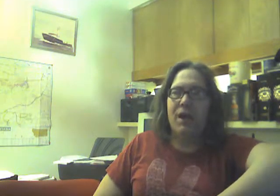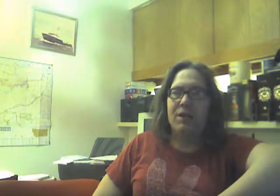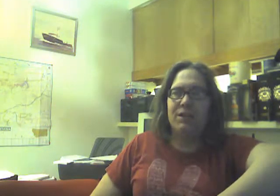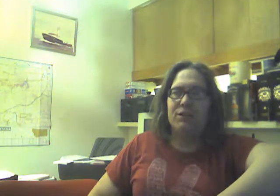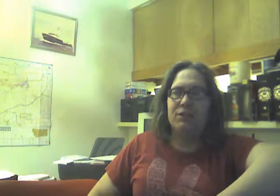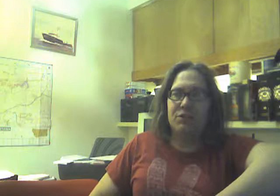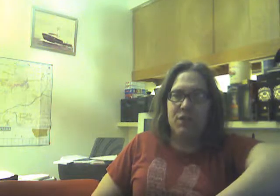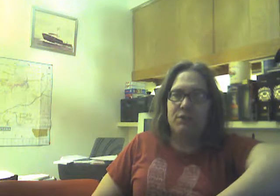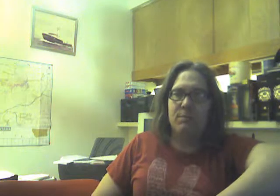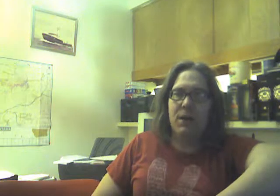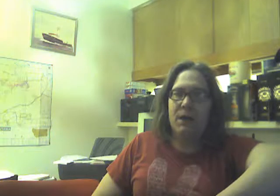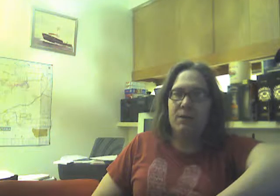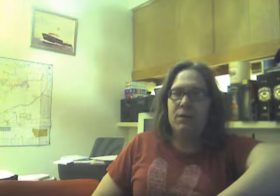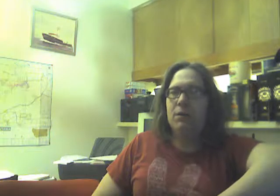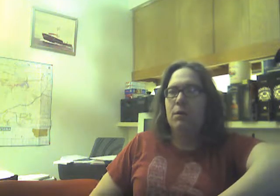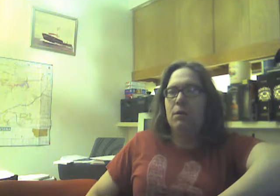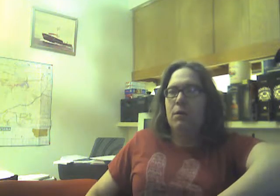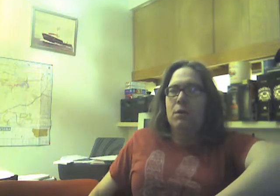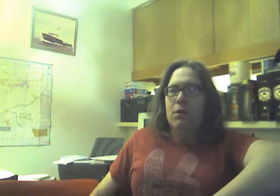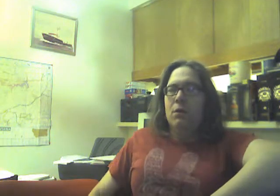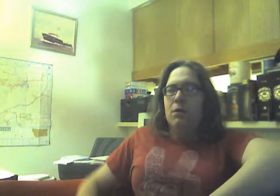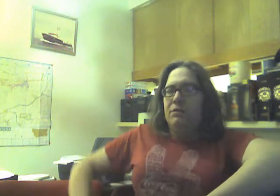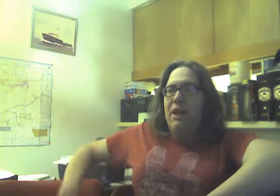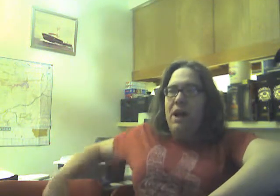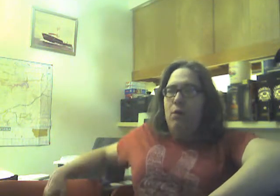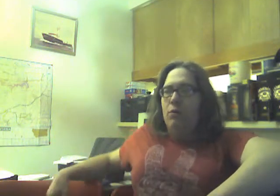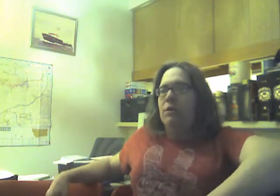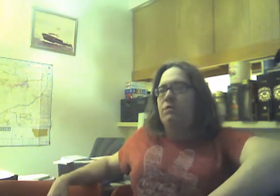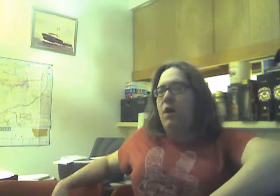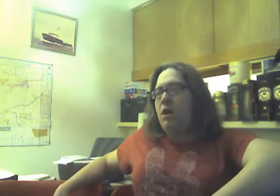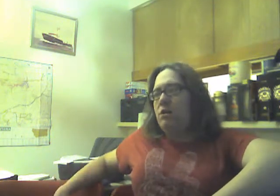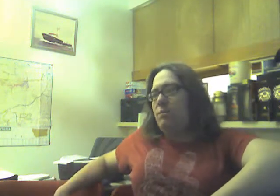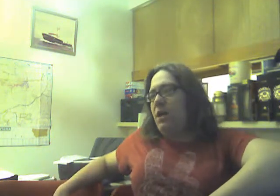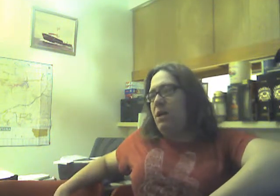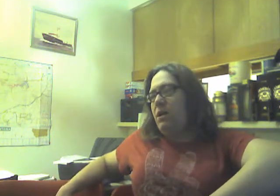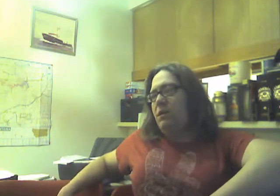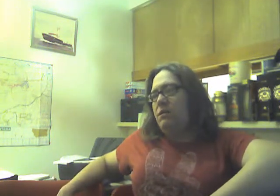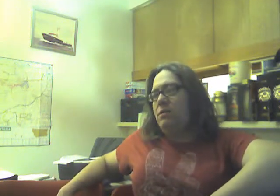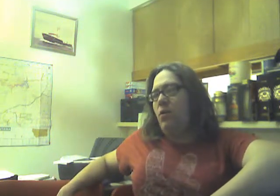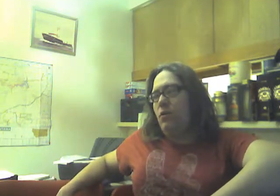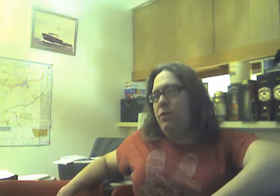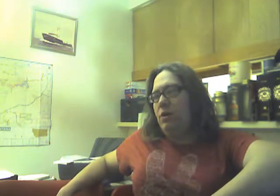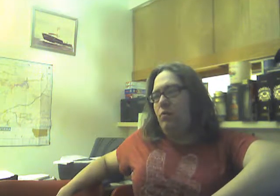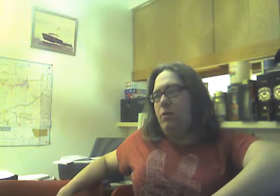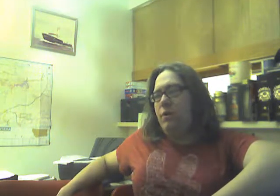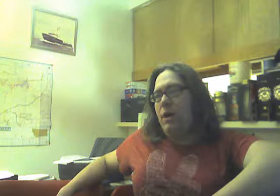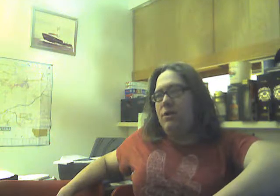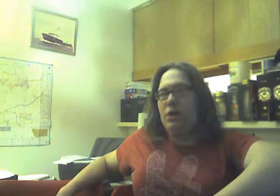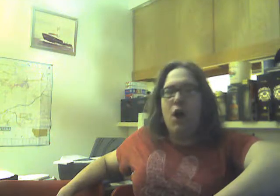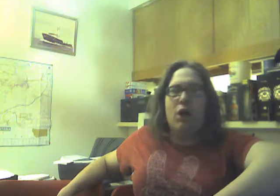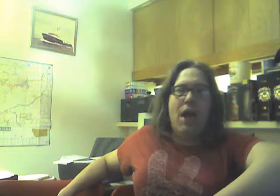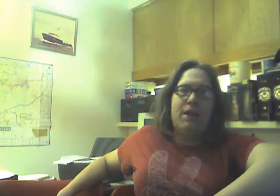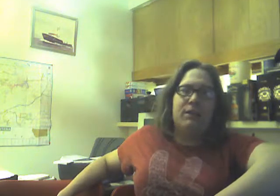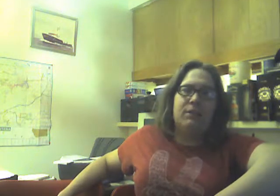I get disgusted by it. Now, as far as me and this whole thing with, uh, Cigar Addict